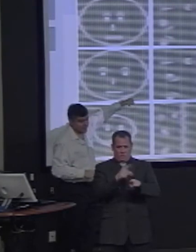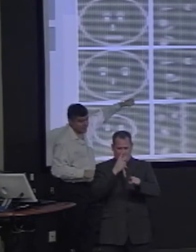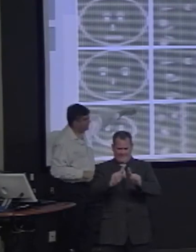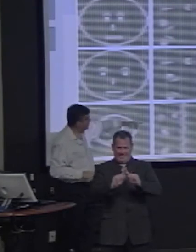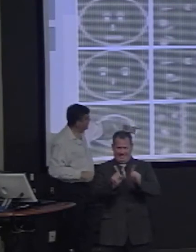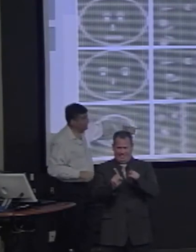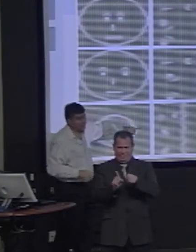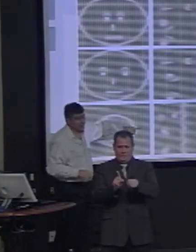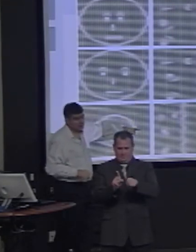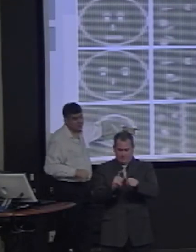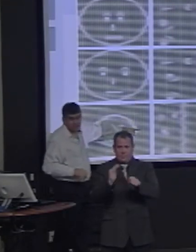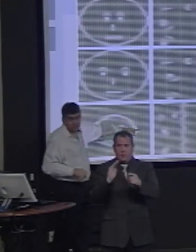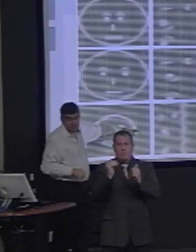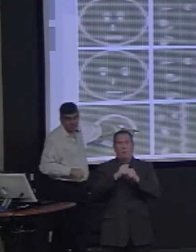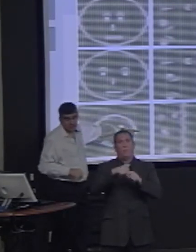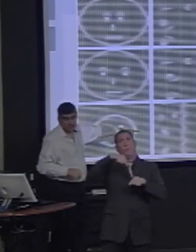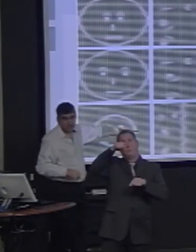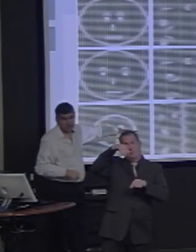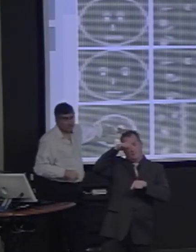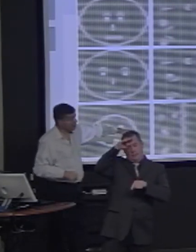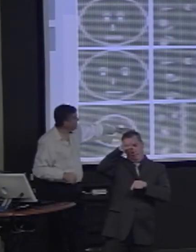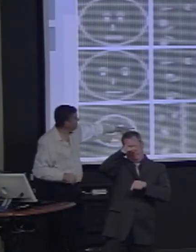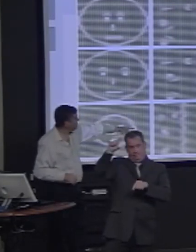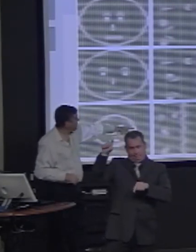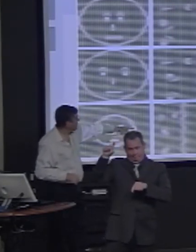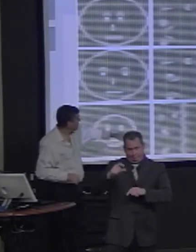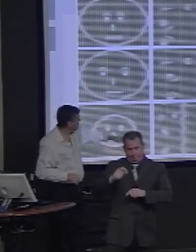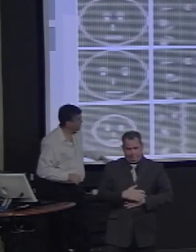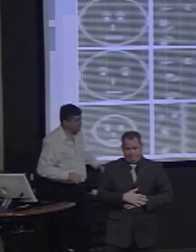than the scaled version is.